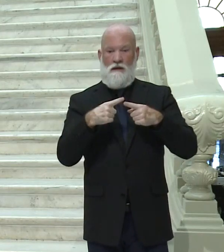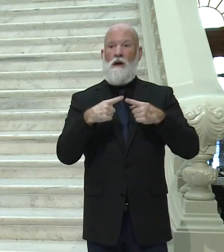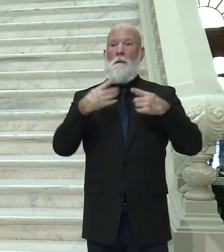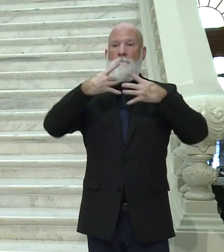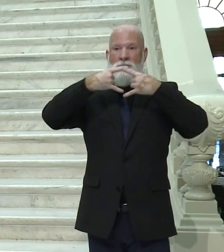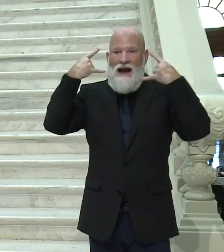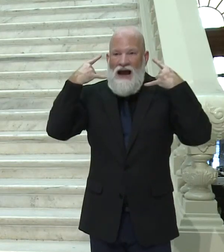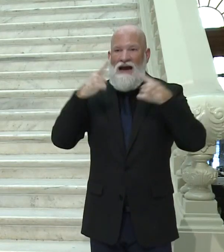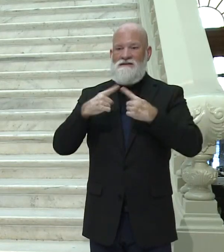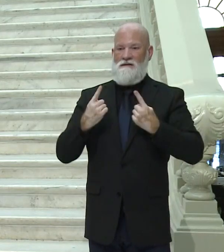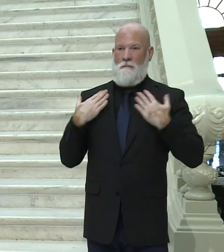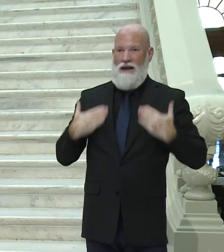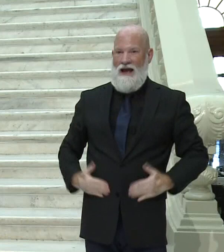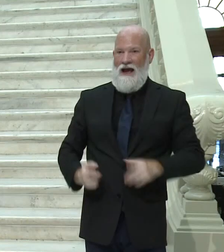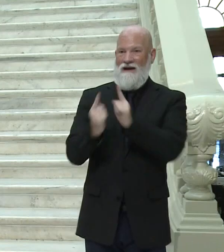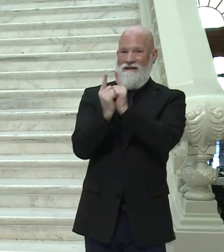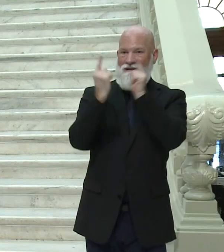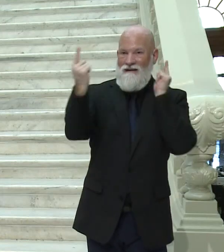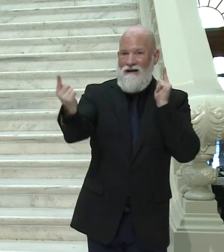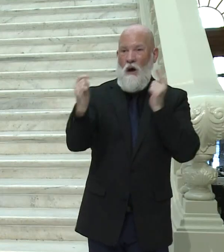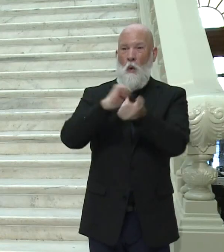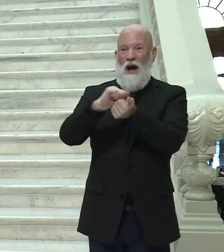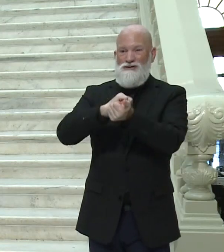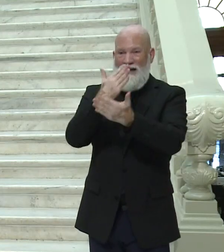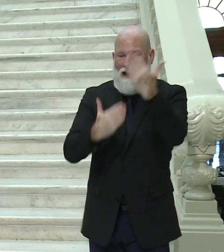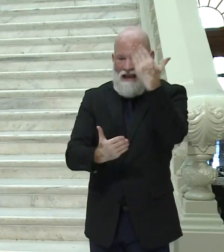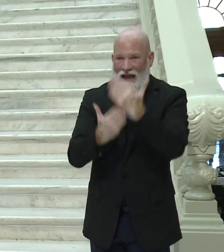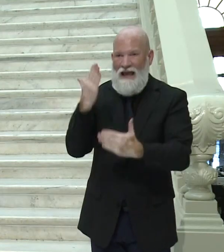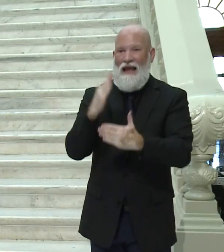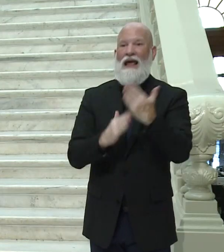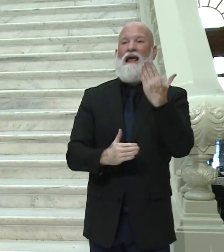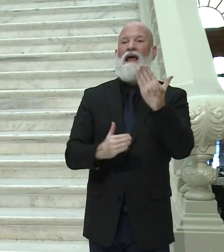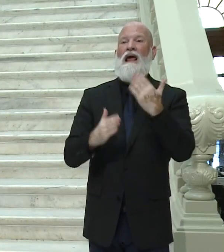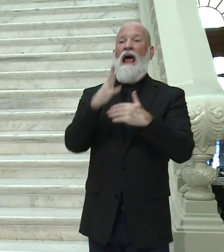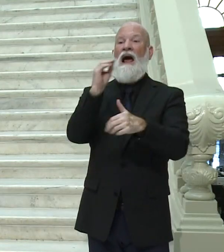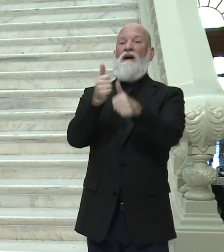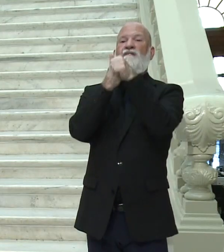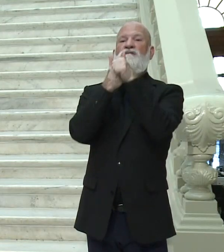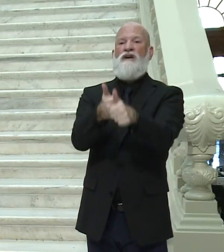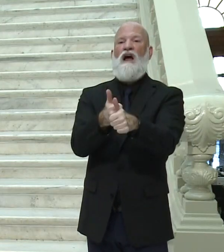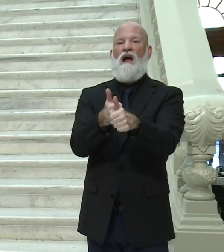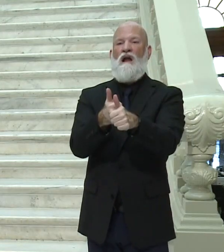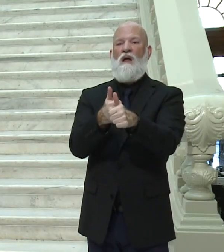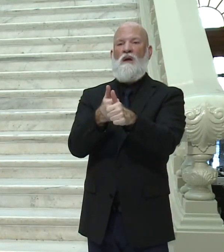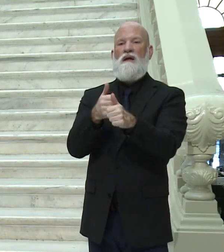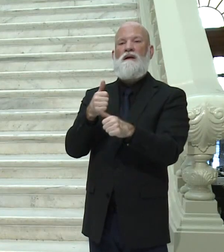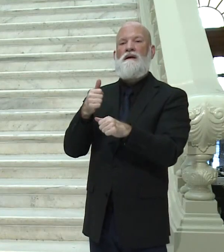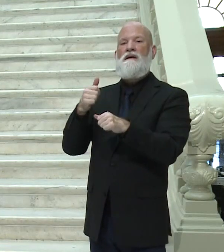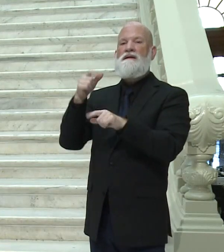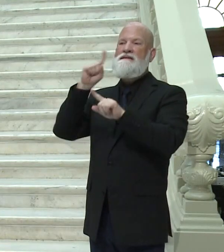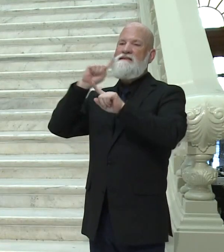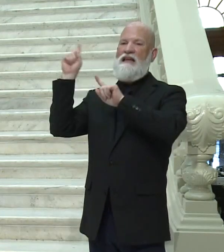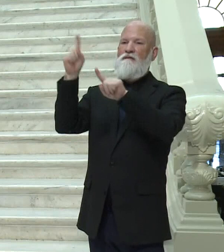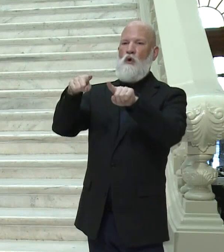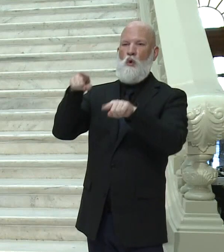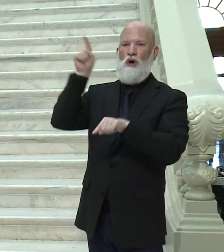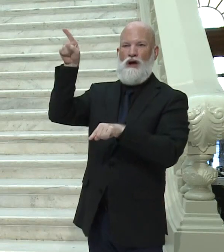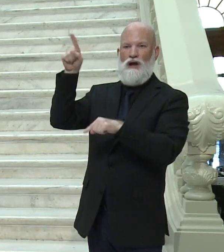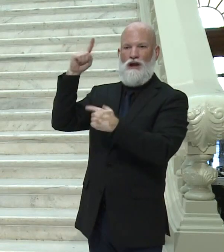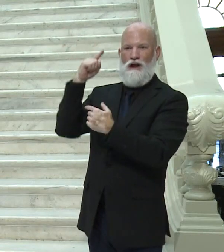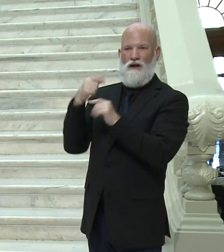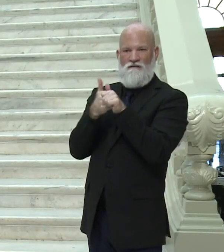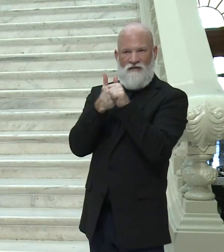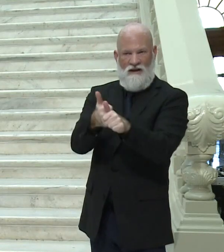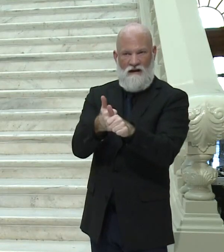follow the guidance that Dr. Toomey and her team have given me to put out for months now. It worked